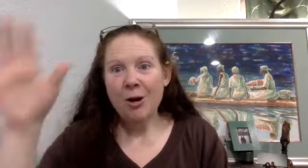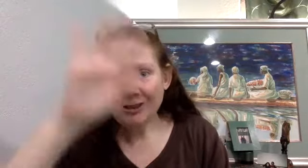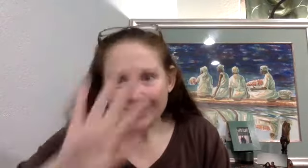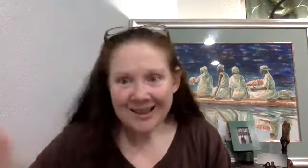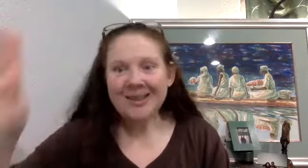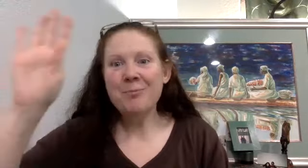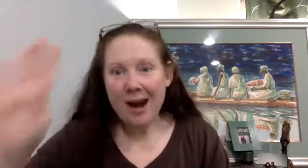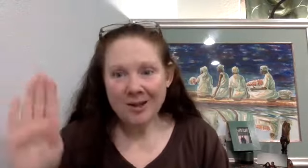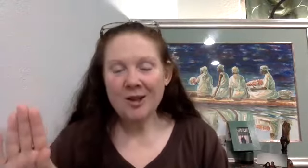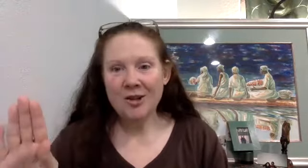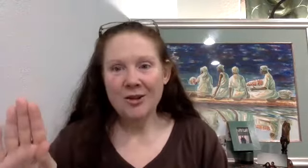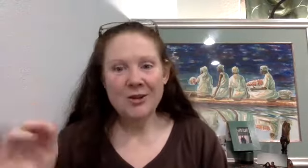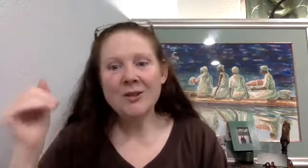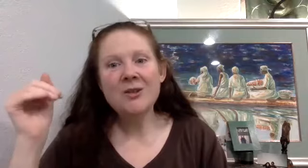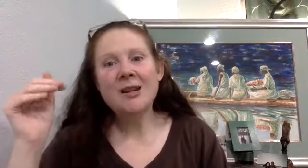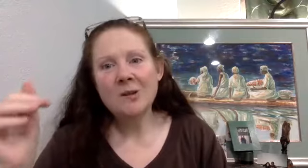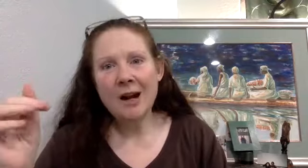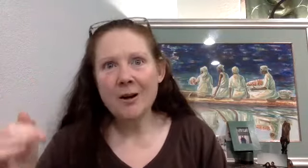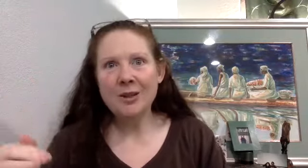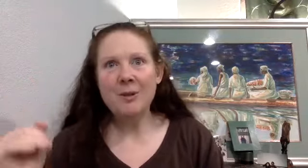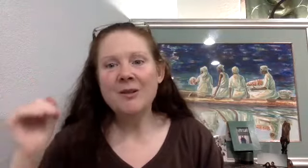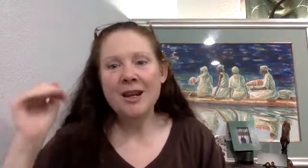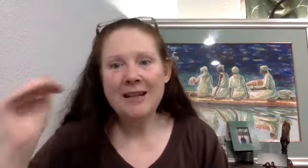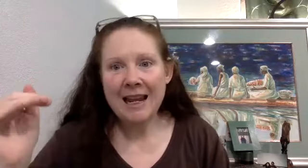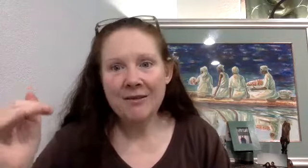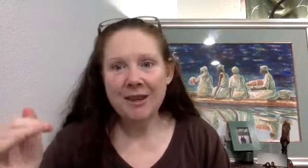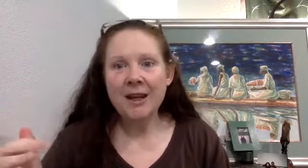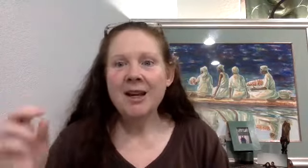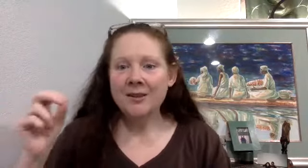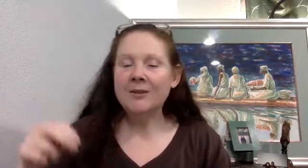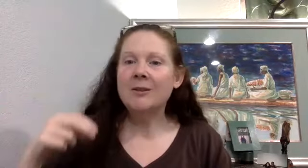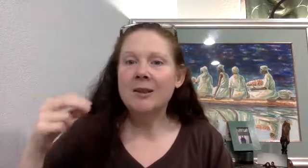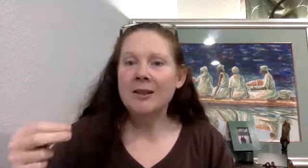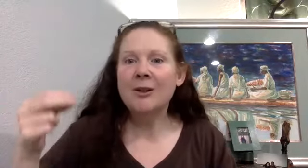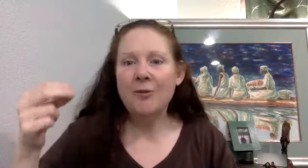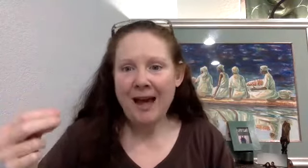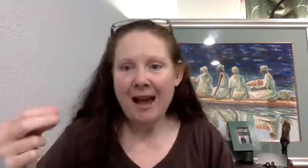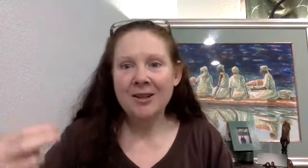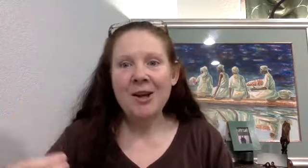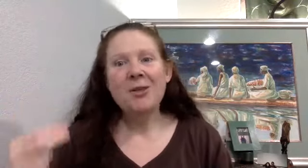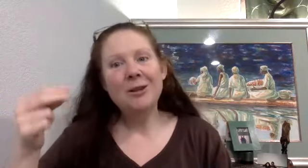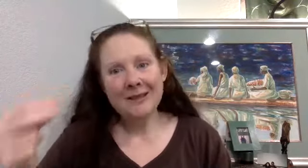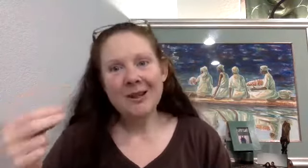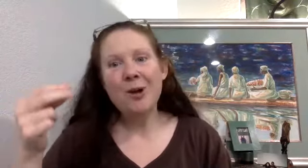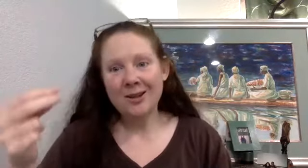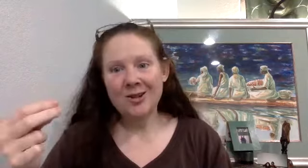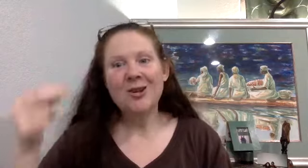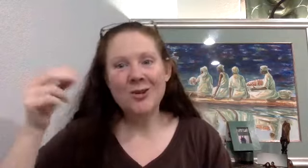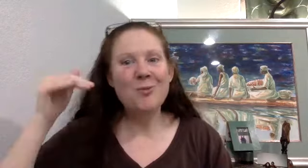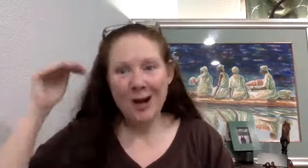holistic practitioners. And this is not a stereotype. This is not a negative thing. This is a statistical fact. The holistic practitioners are more